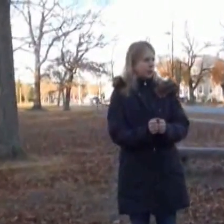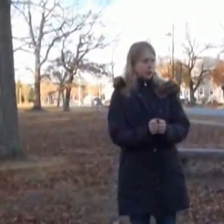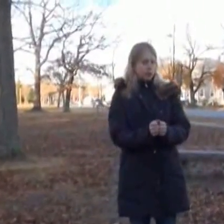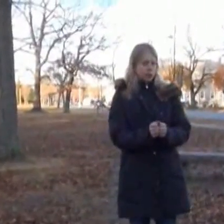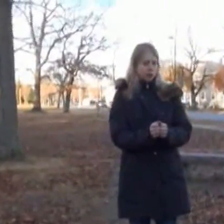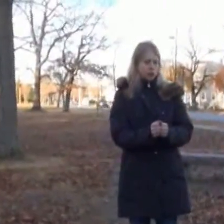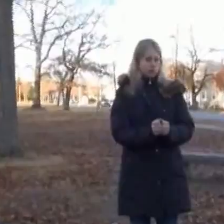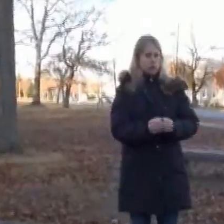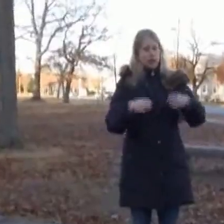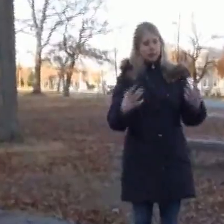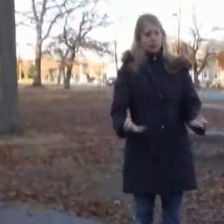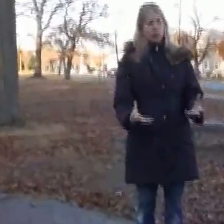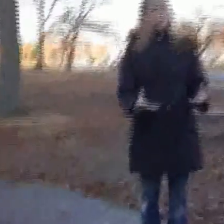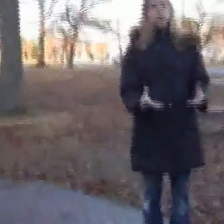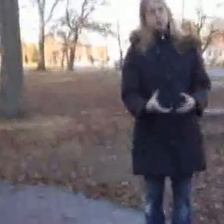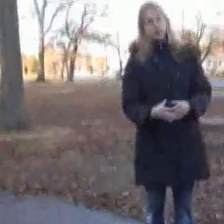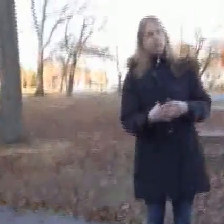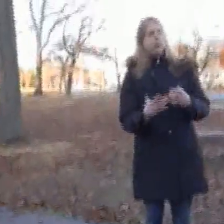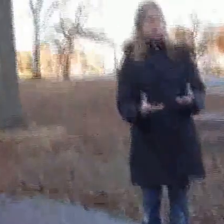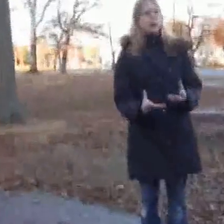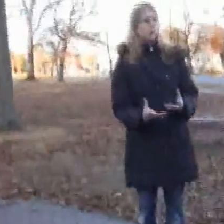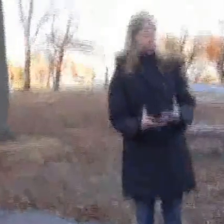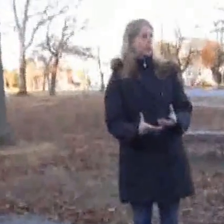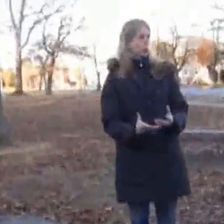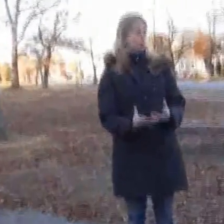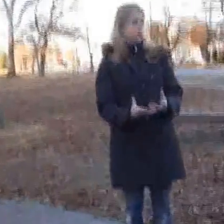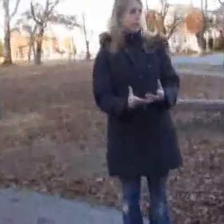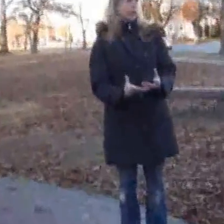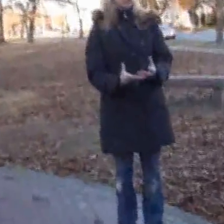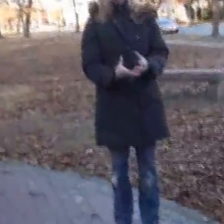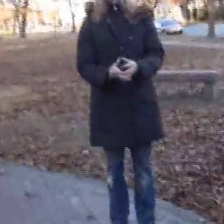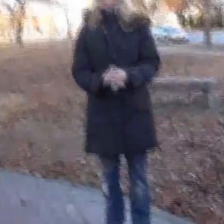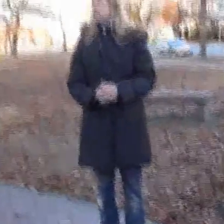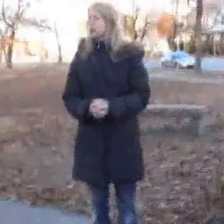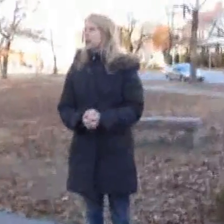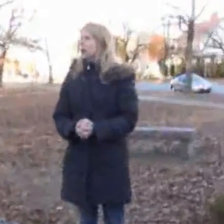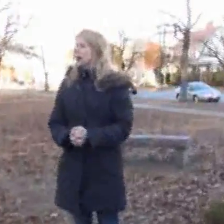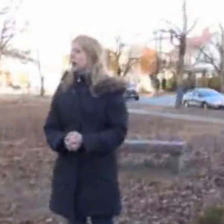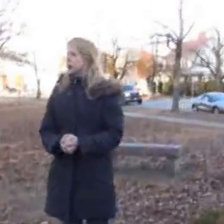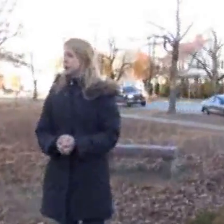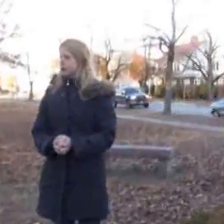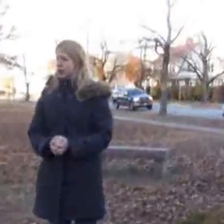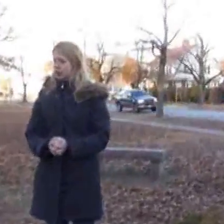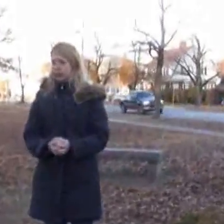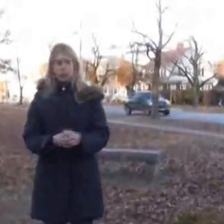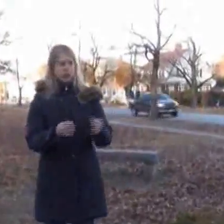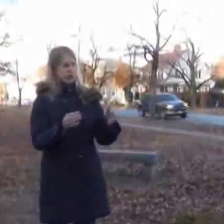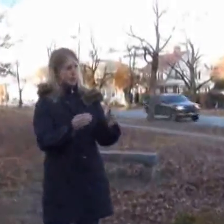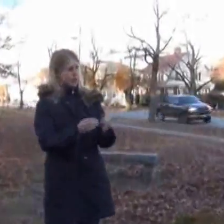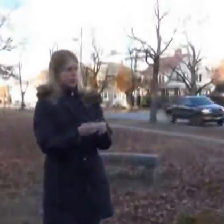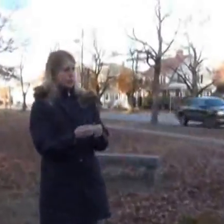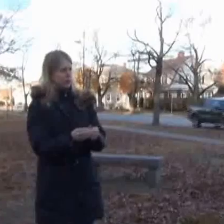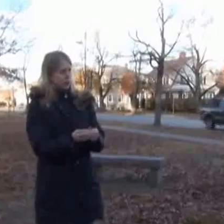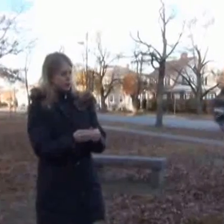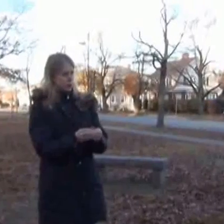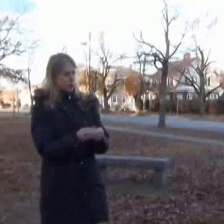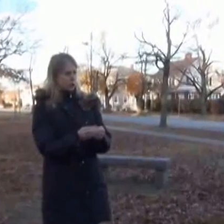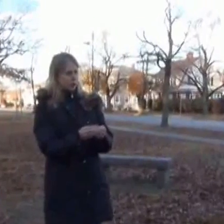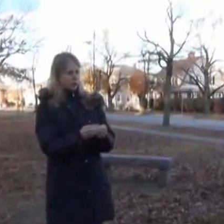you know, having a beautiful family and a relatively normal life. Um, they were completely devoted to each other.